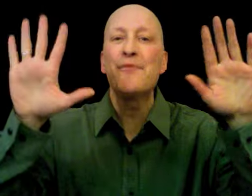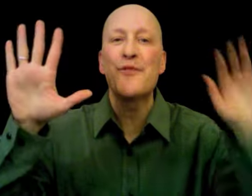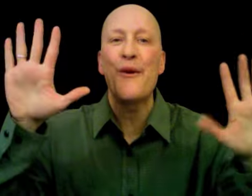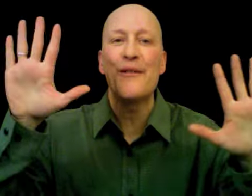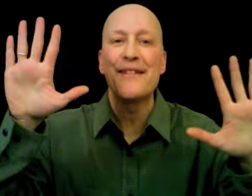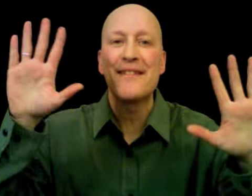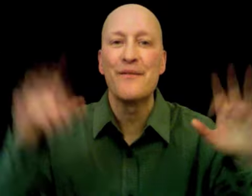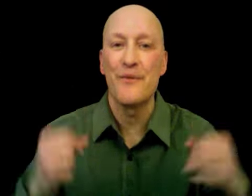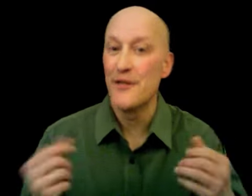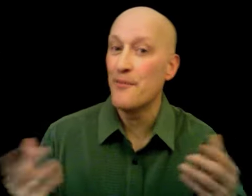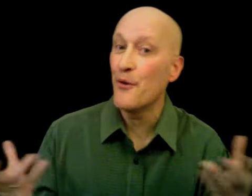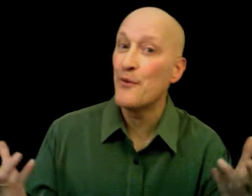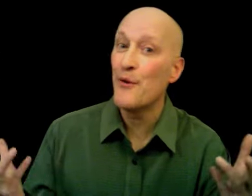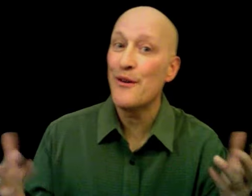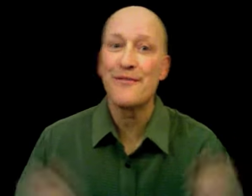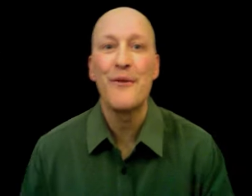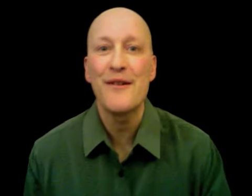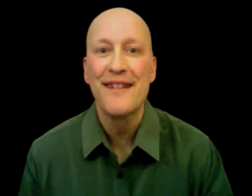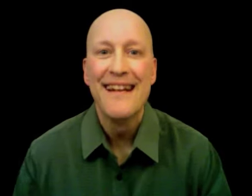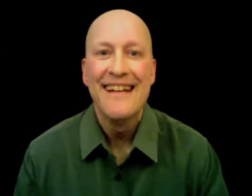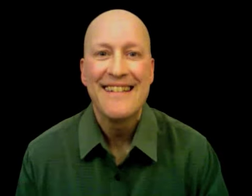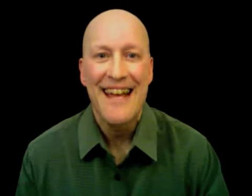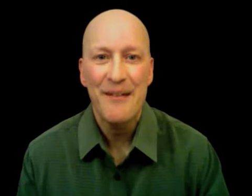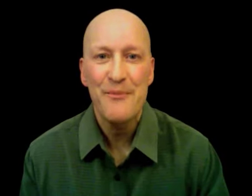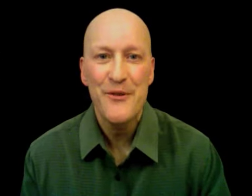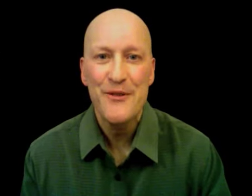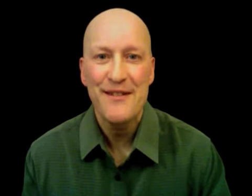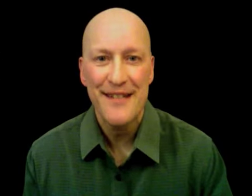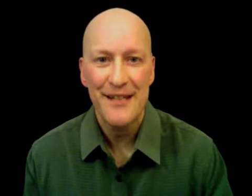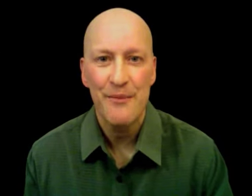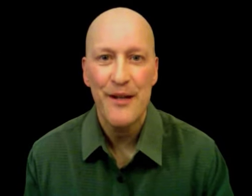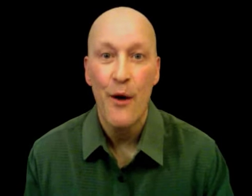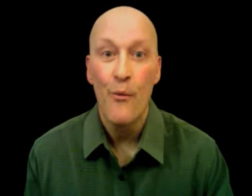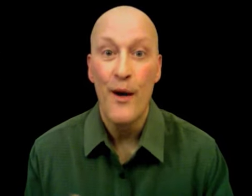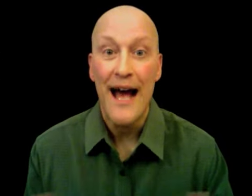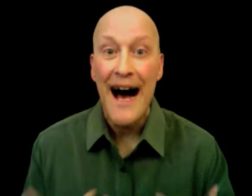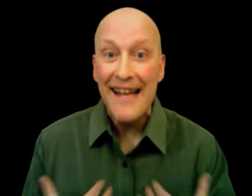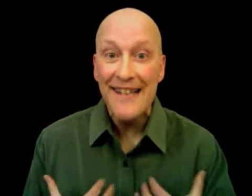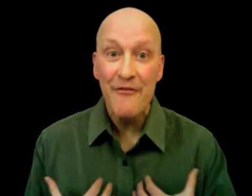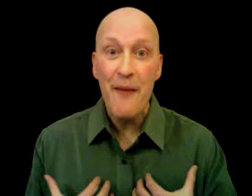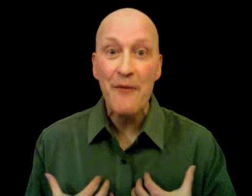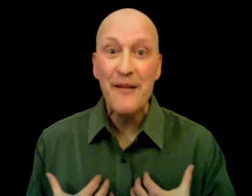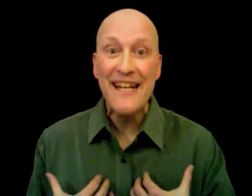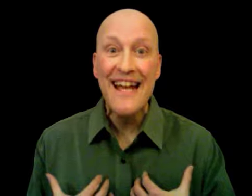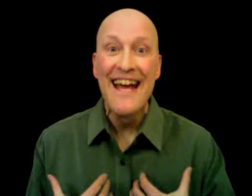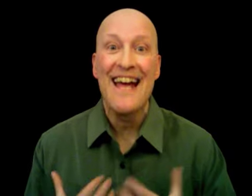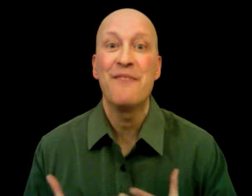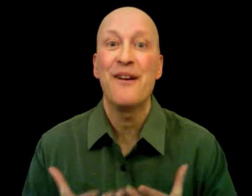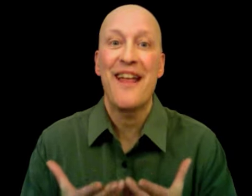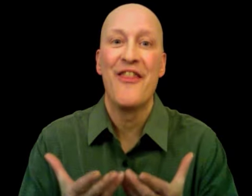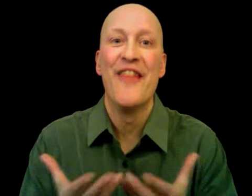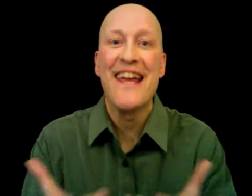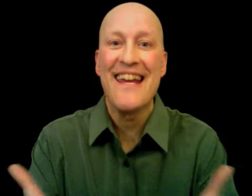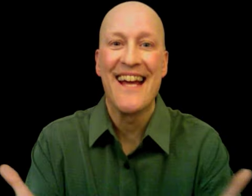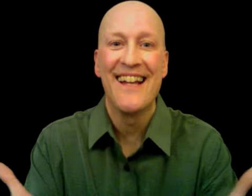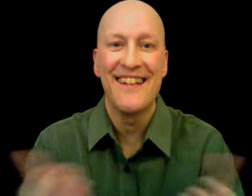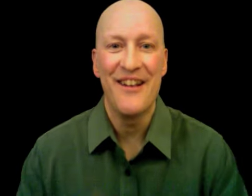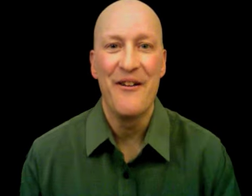stories, with the spoken word, of course, to help students celebrate what I love about reading and what they love